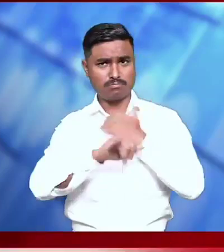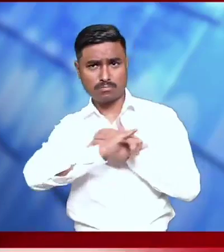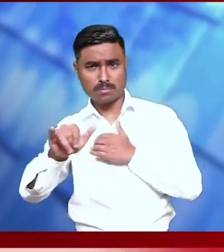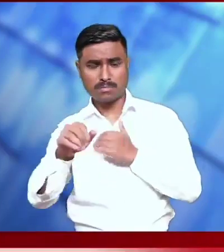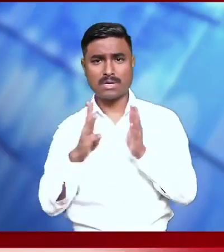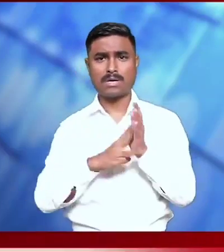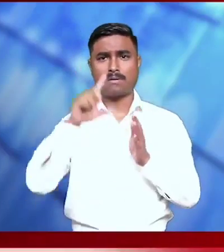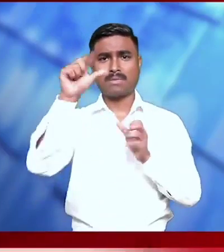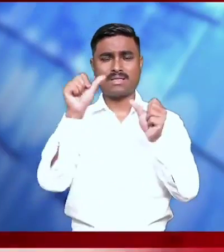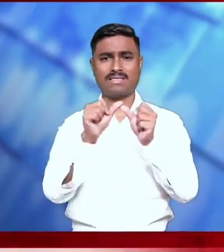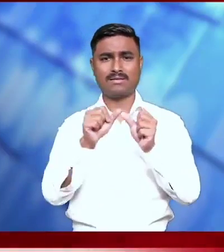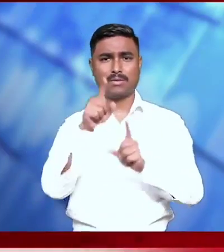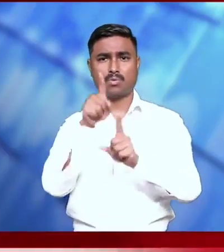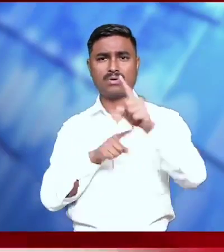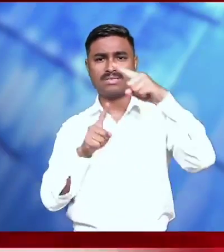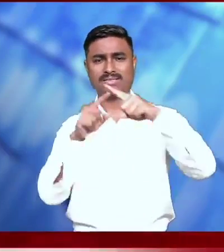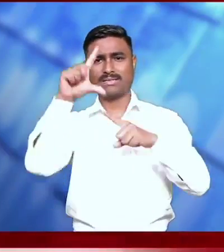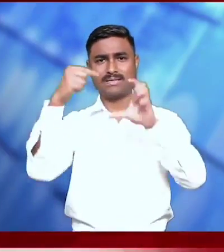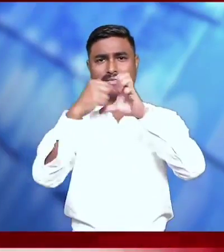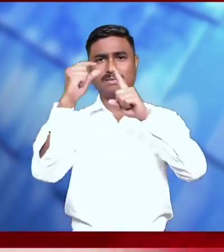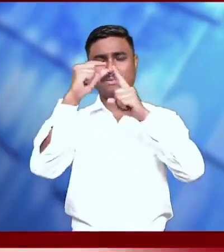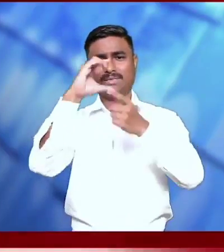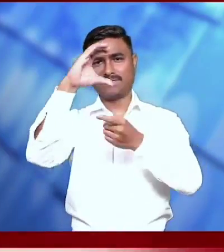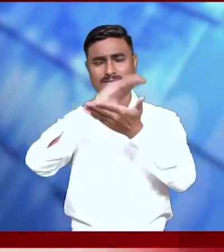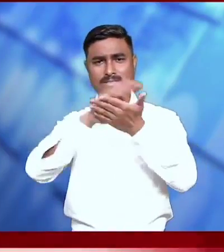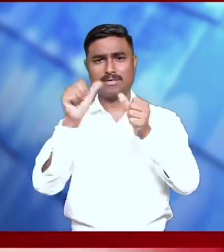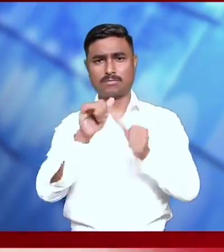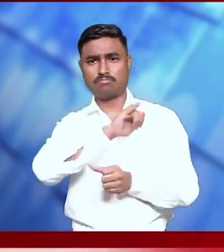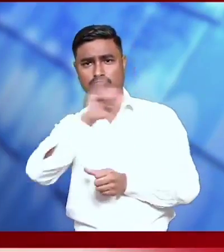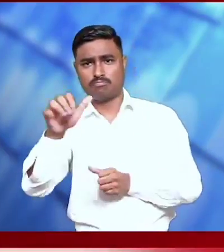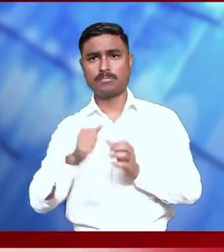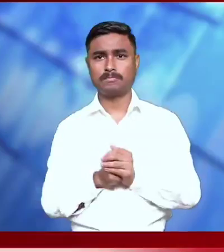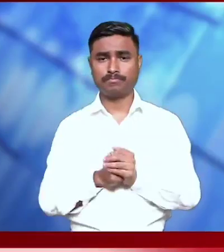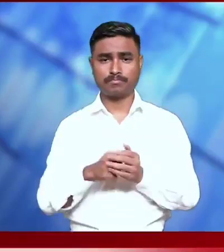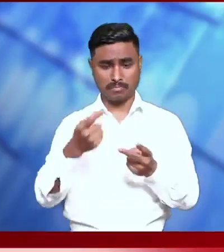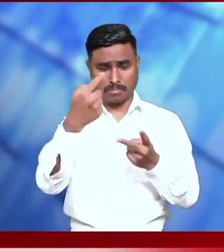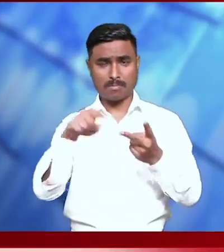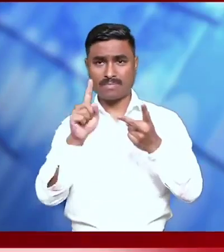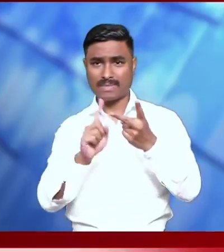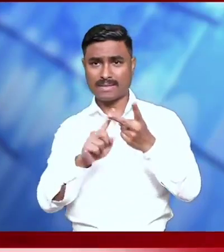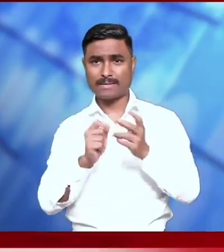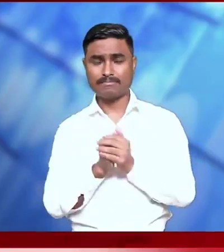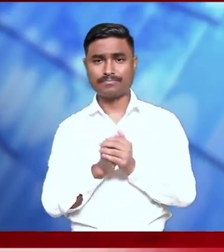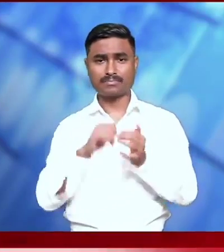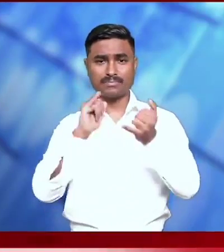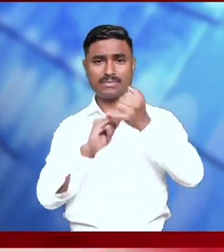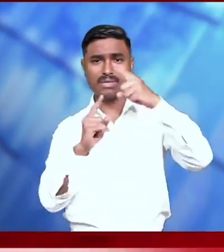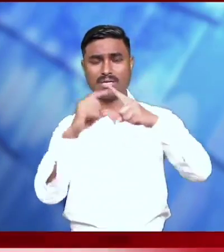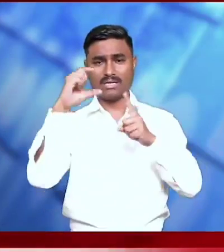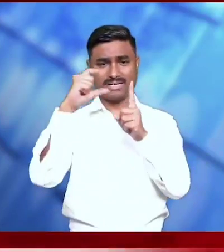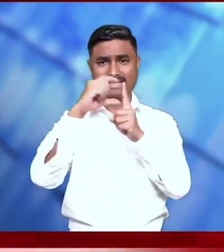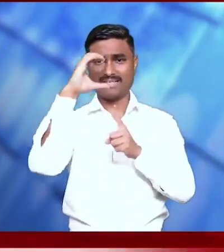Department. Along with Chairman Sikkim Tourism Development Corporation, Sri Lukendra Rassali.